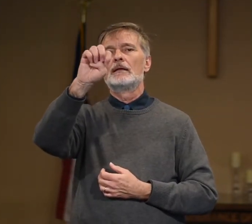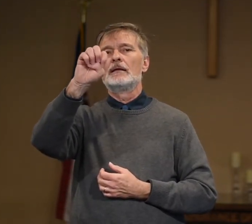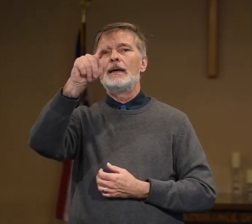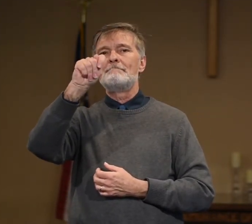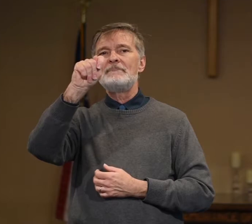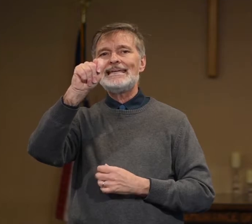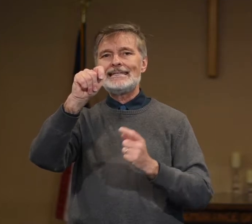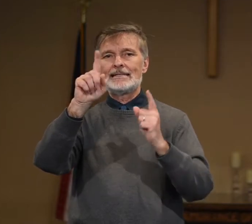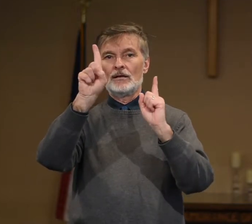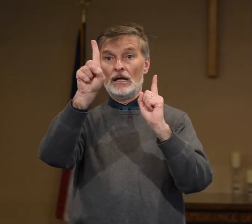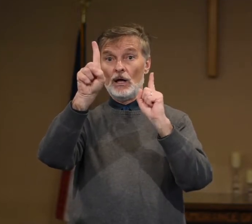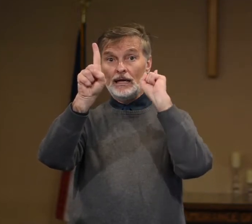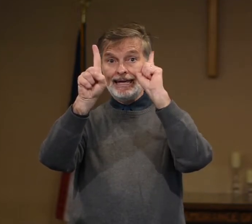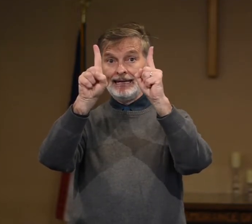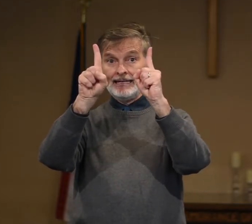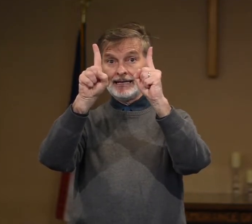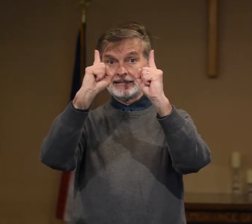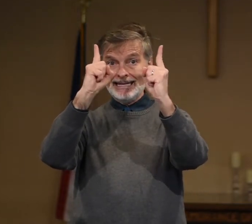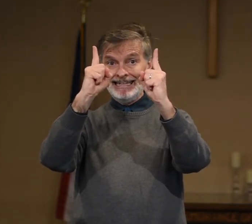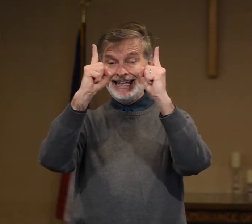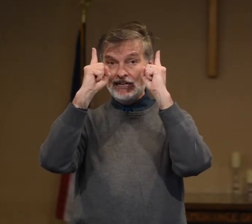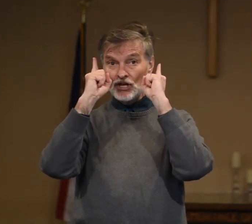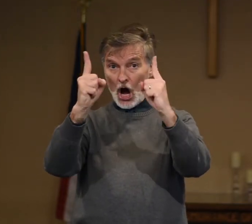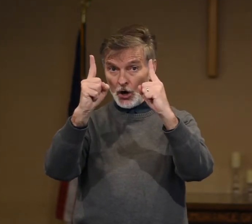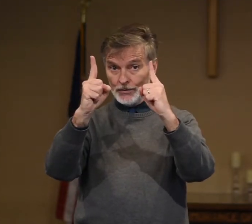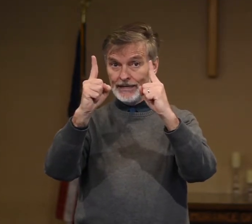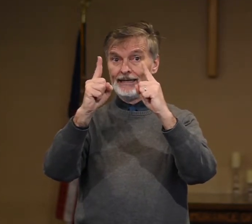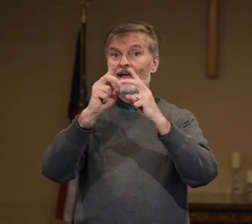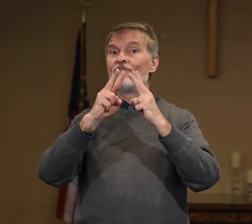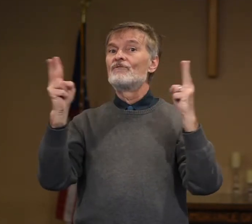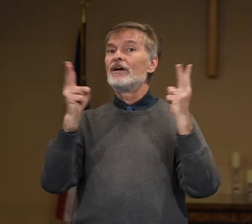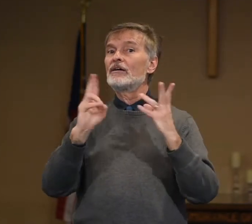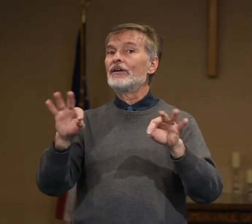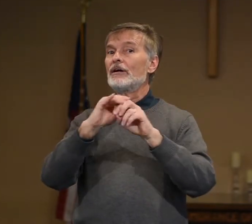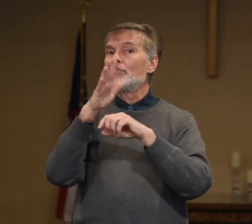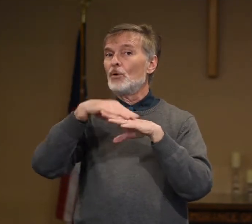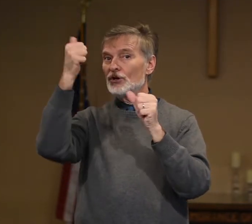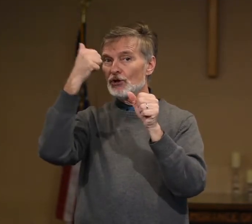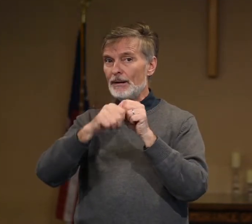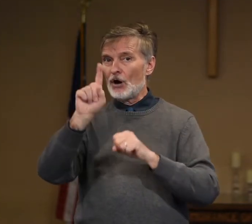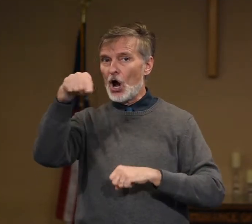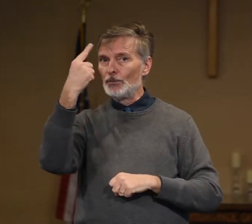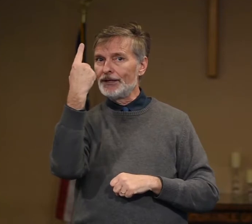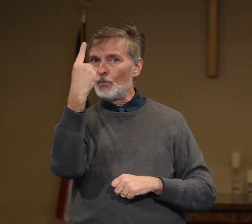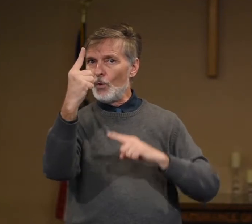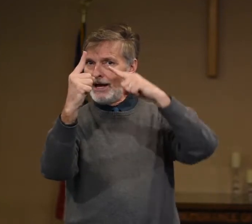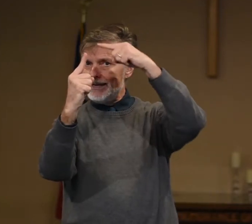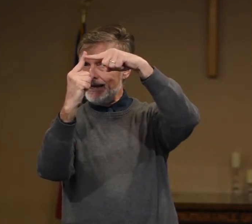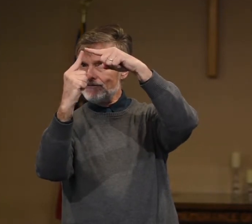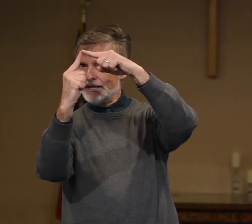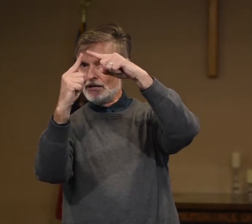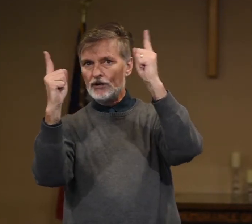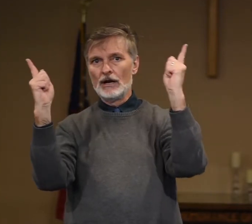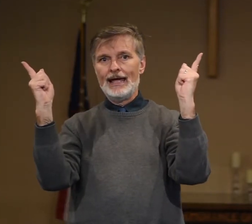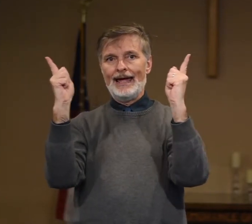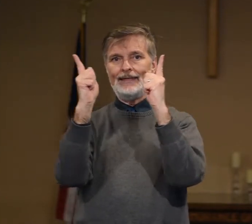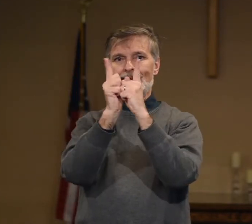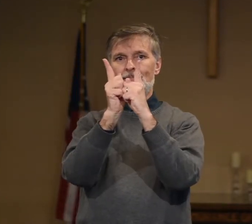Meet. Index, index, only. Very, very important. remember only one finger and they come